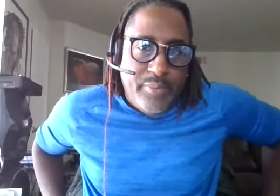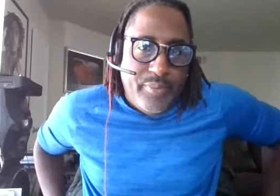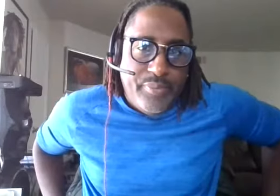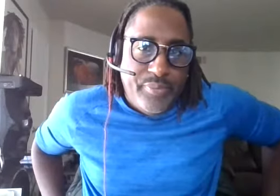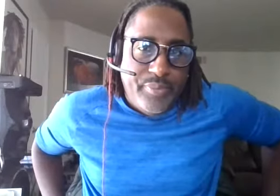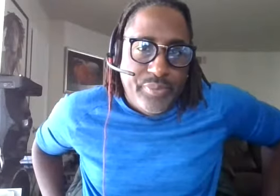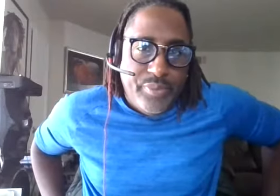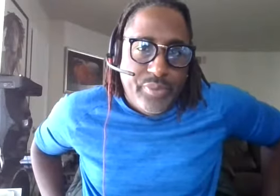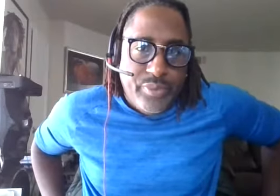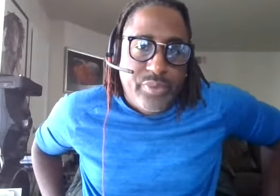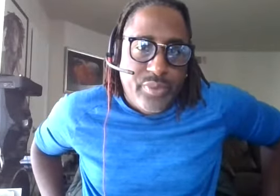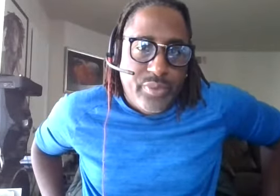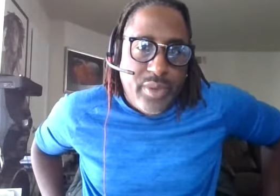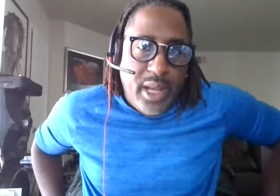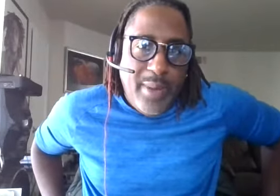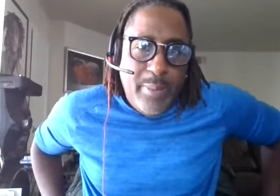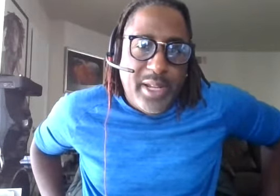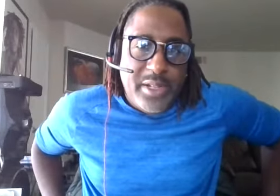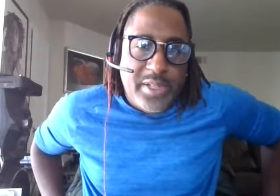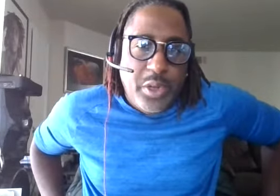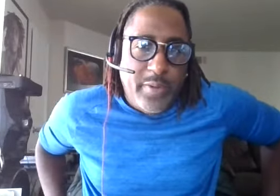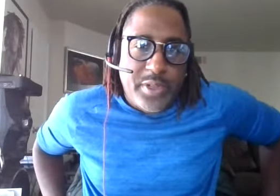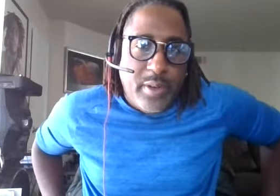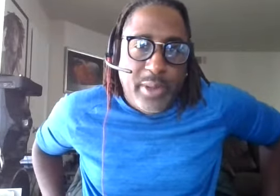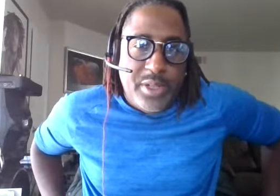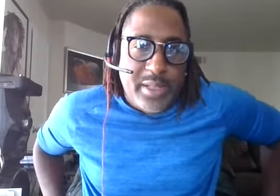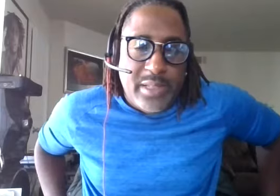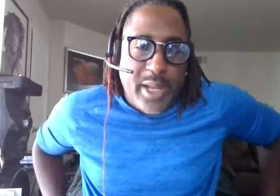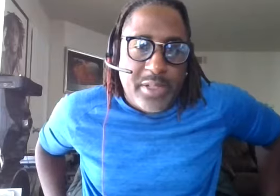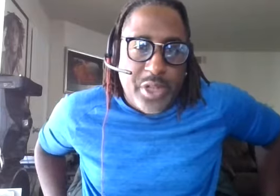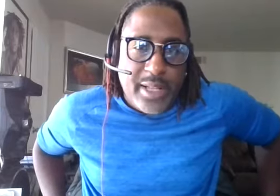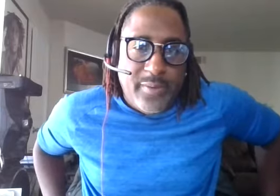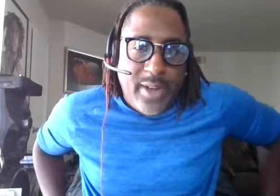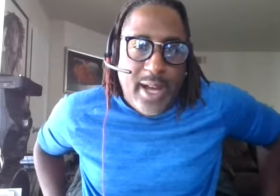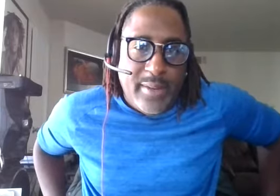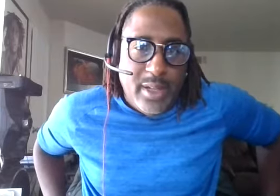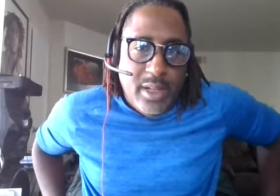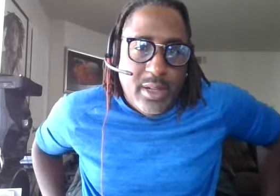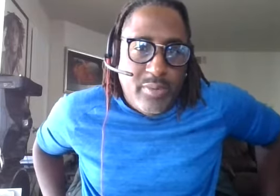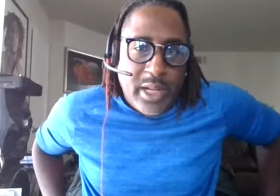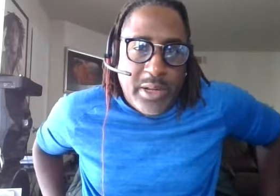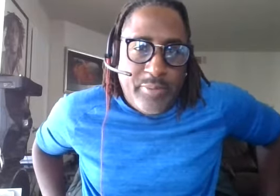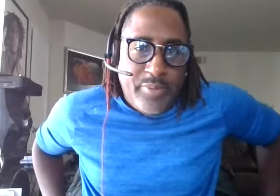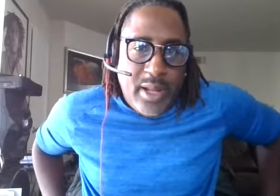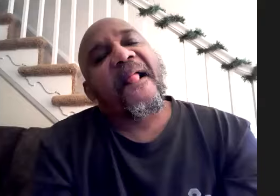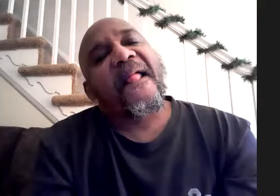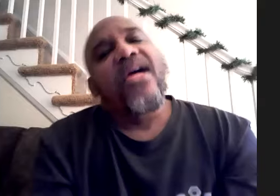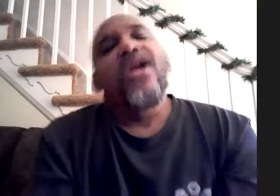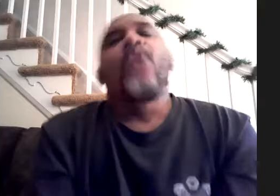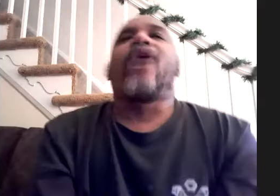in my opinion the silvers should have been just as big as a jackson five you know they they were really really